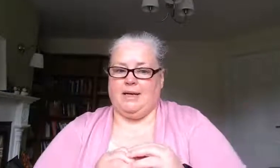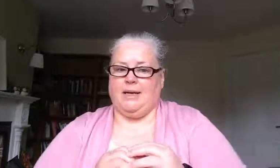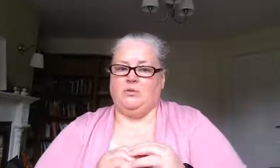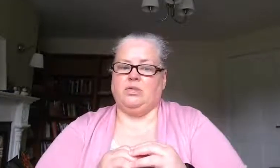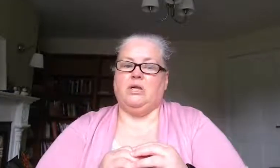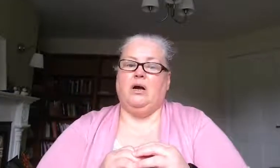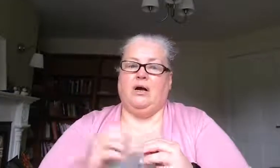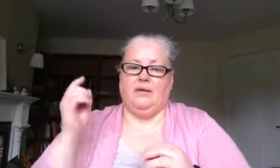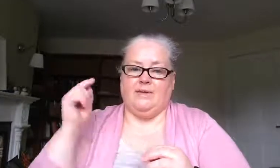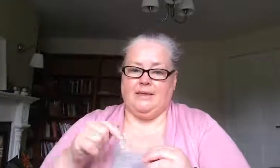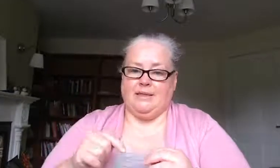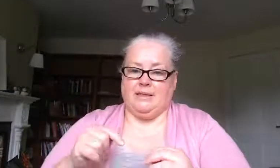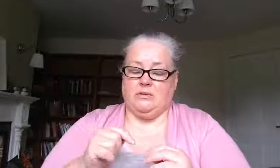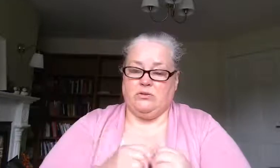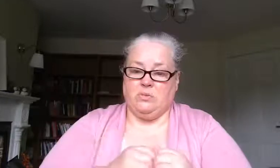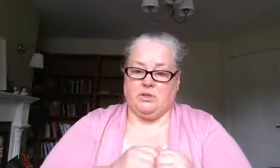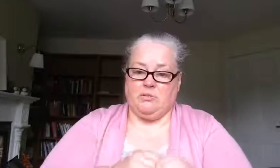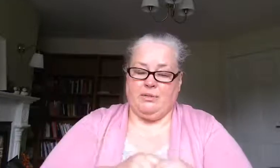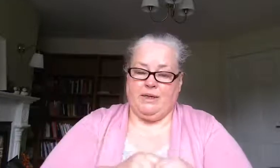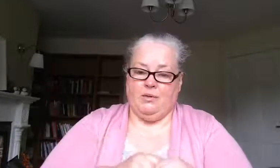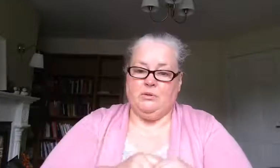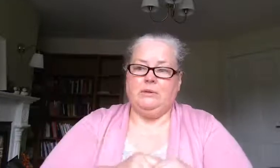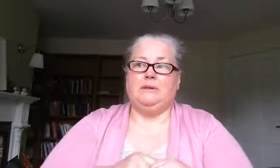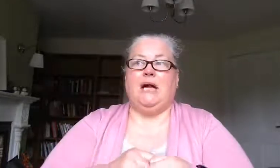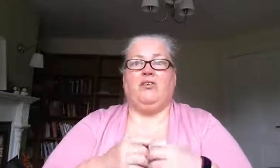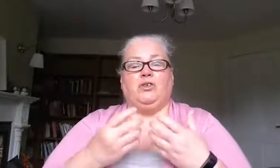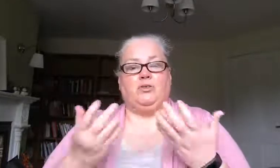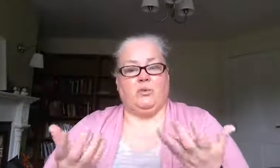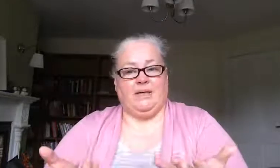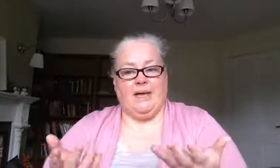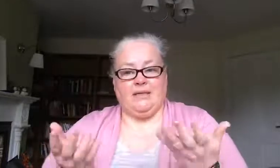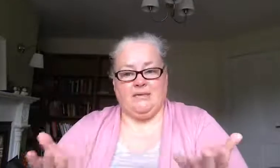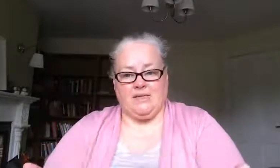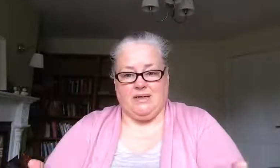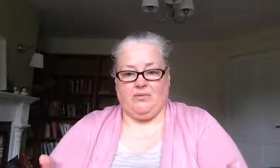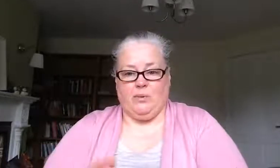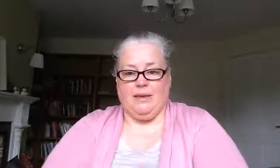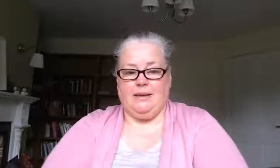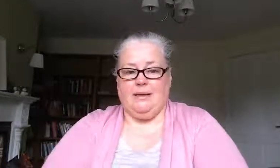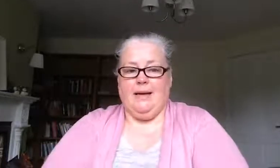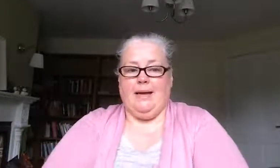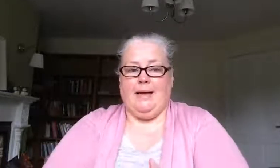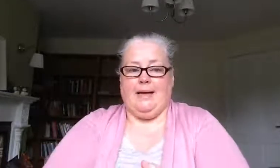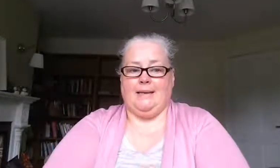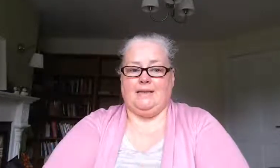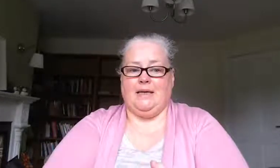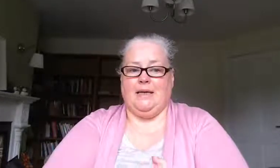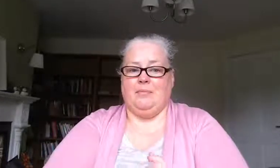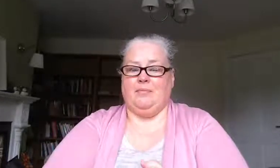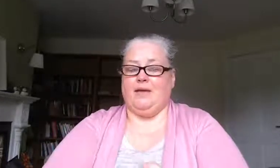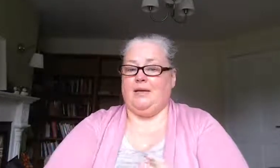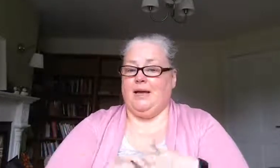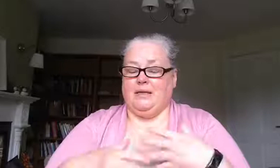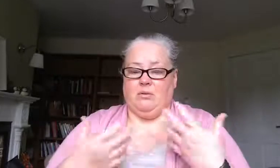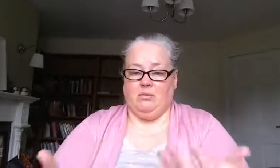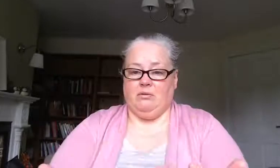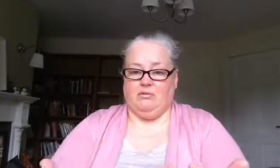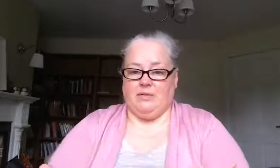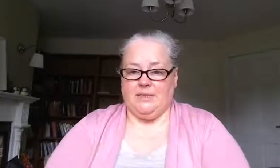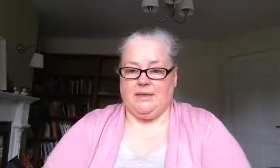it out i'll leave a link in the description below have a good weekend have a safe week and um thank you all for listening